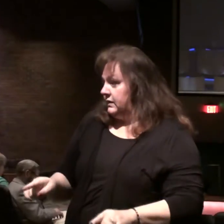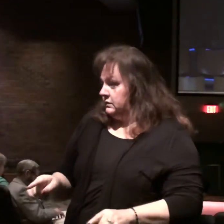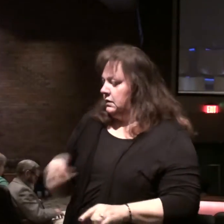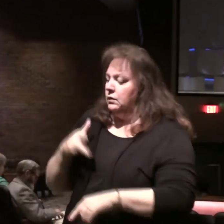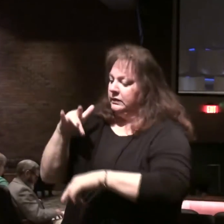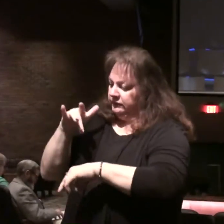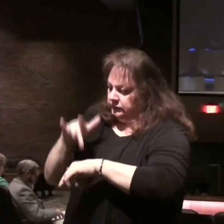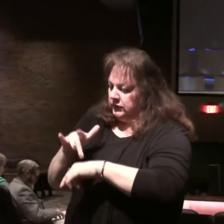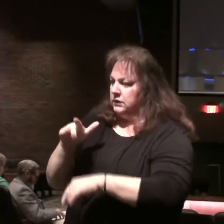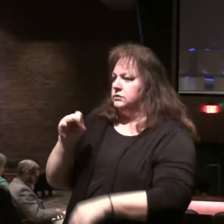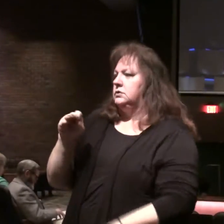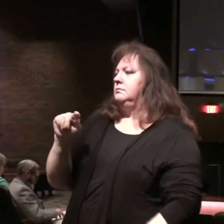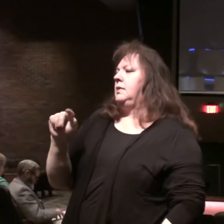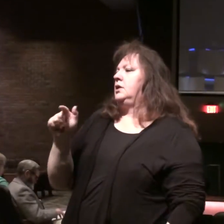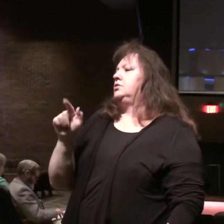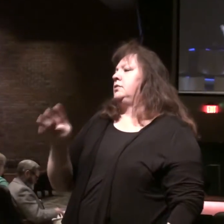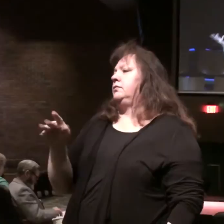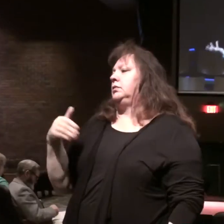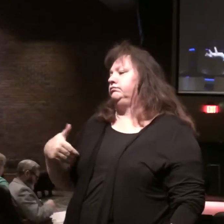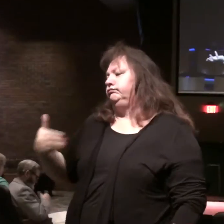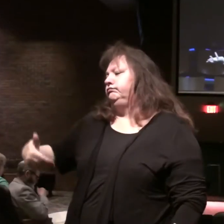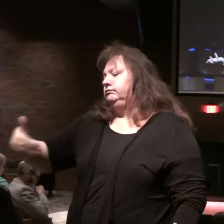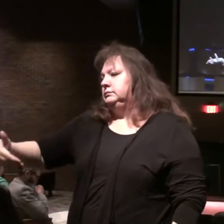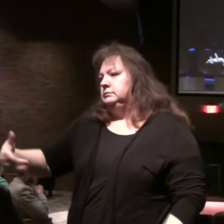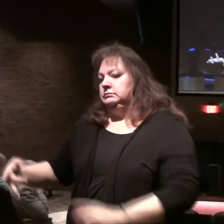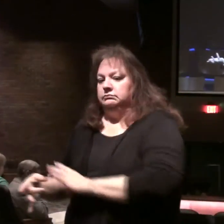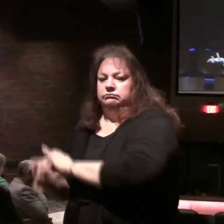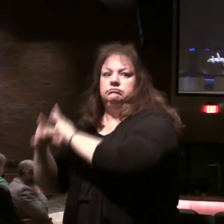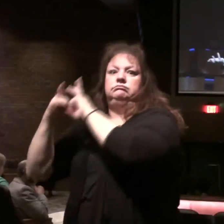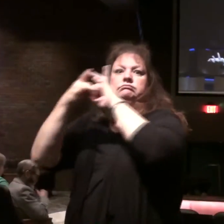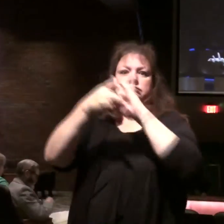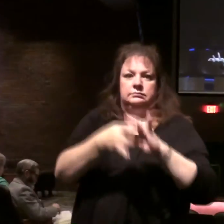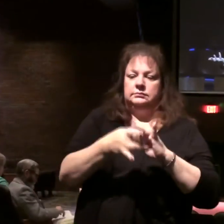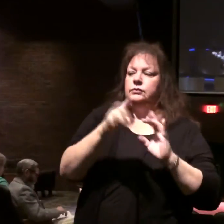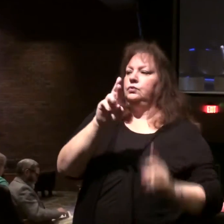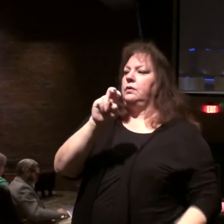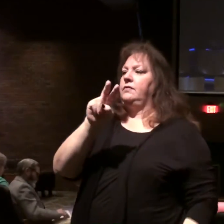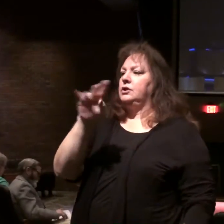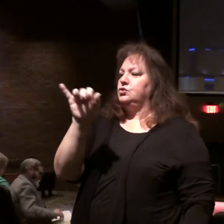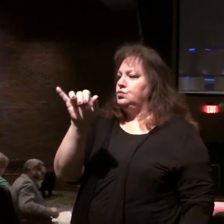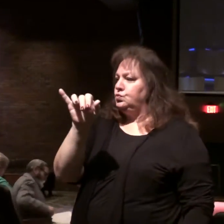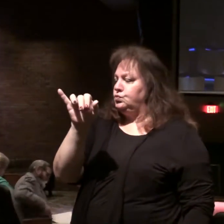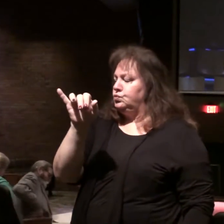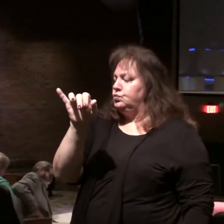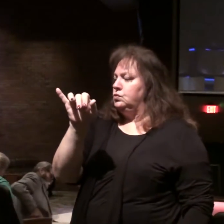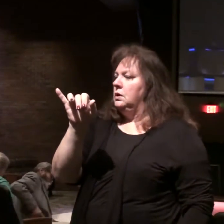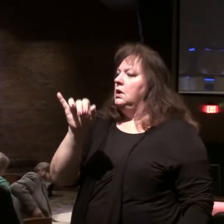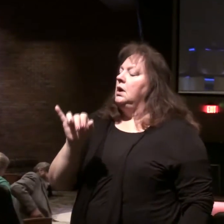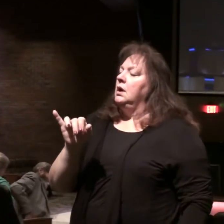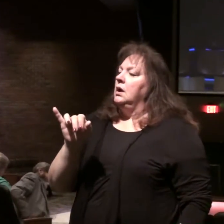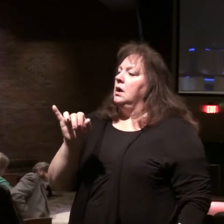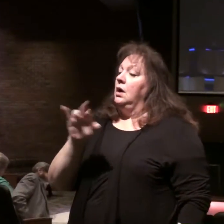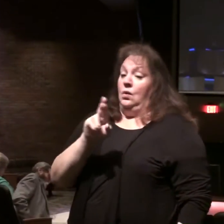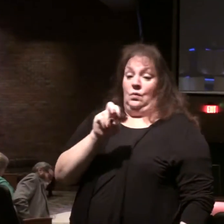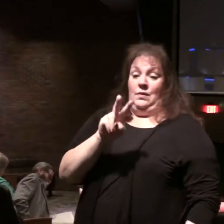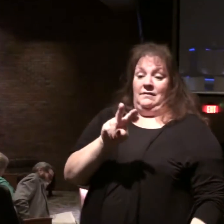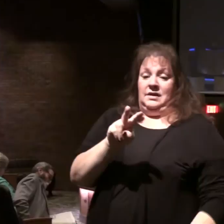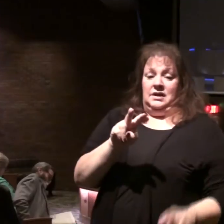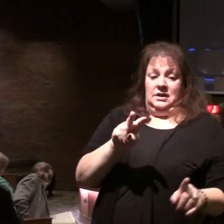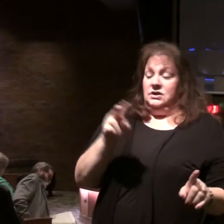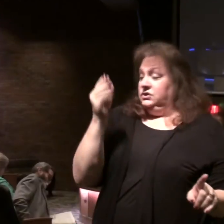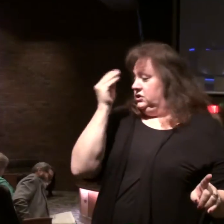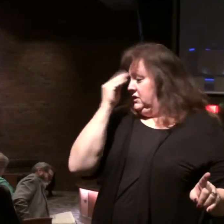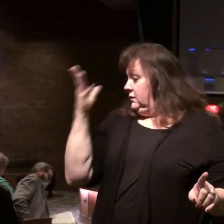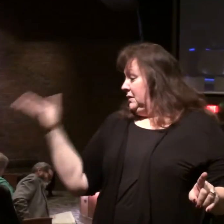chapter several times because of its connection to the book of Revelation. Because the book of Revelation is taking what has been